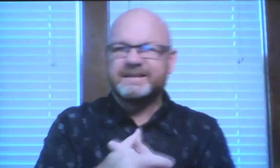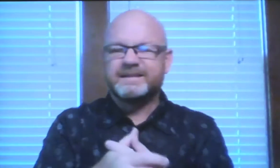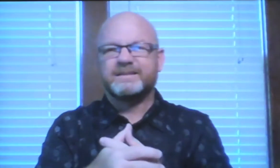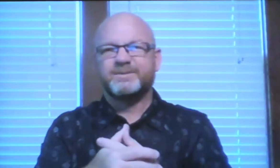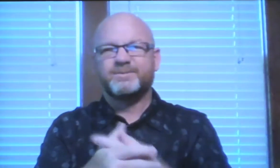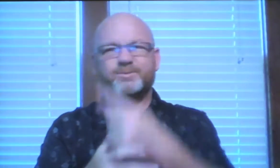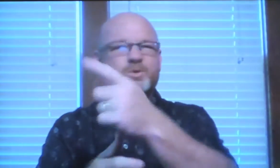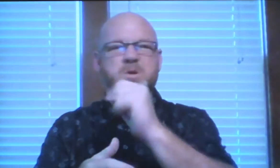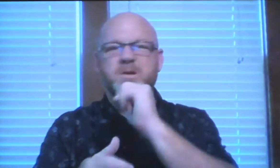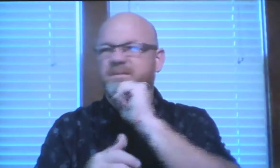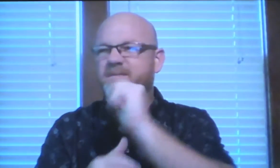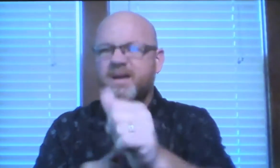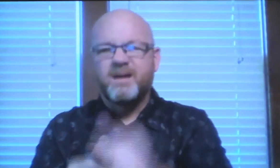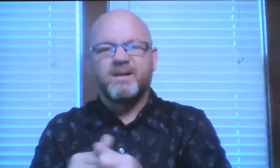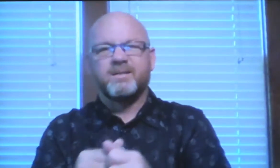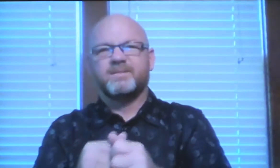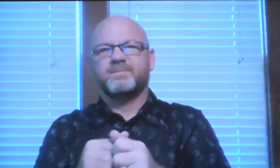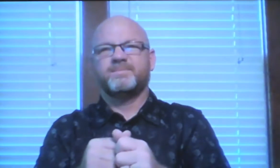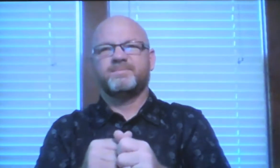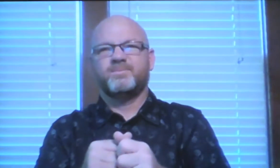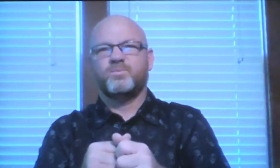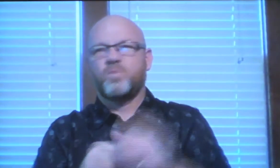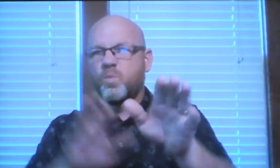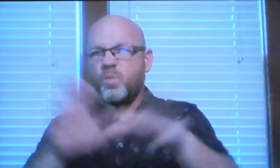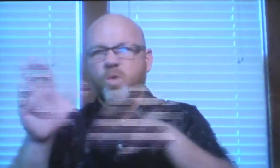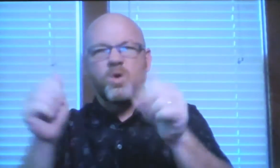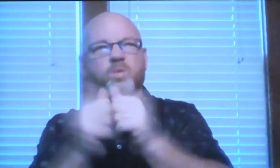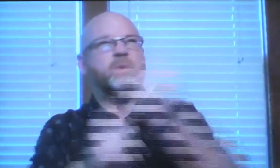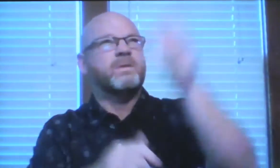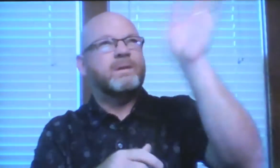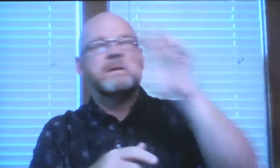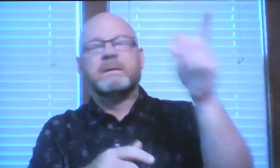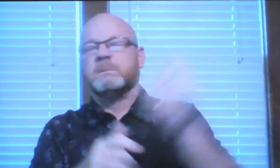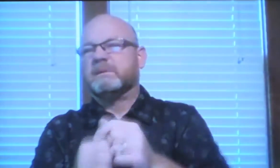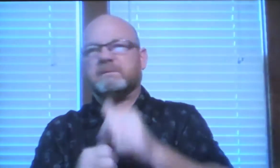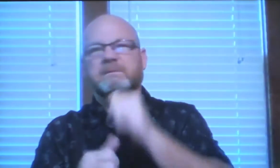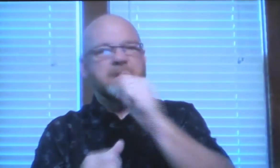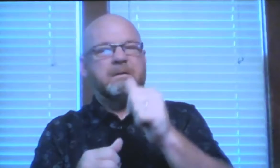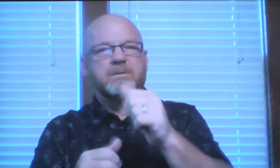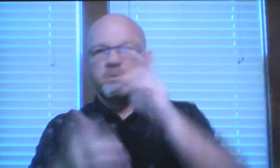You've gotten pulled into sin so easily. Walk with God.